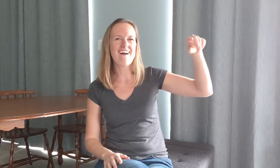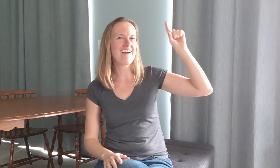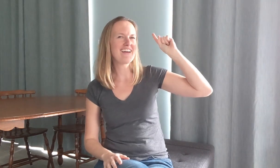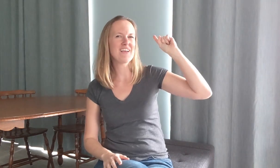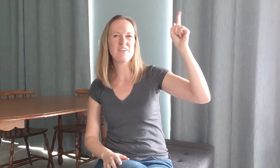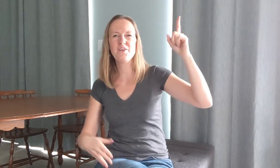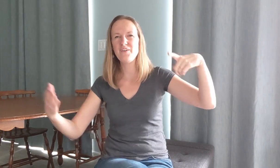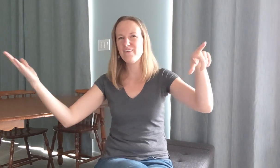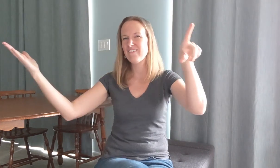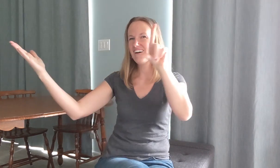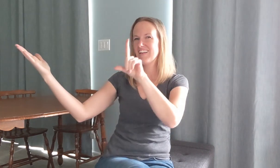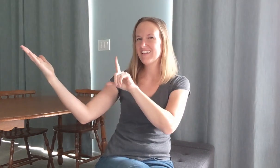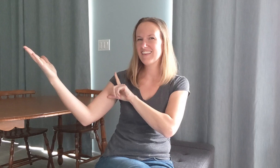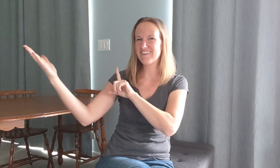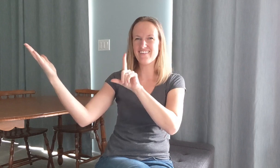you lord